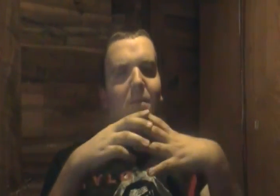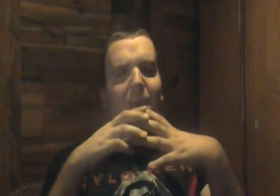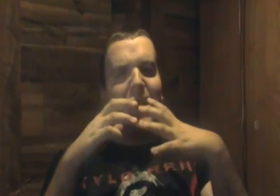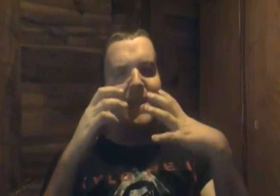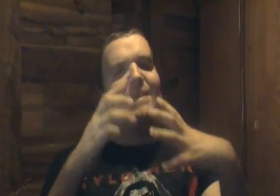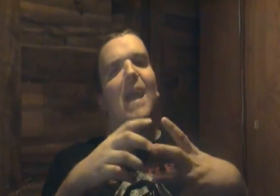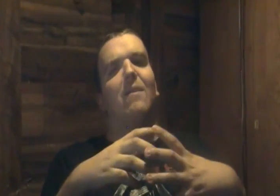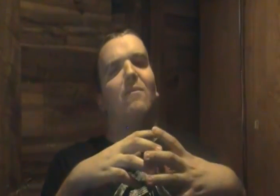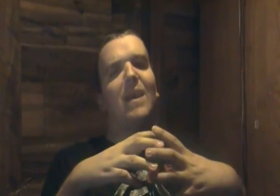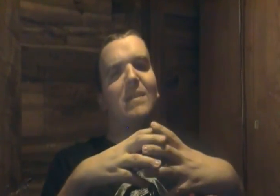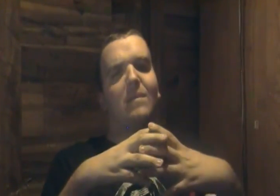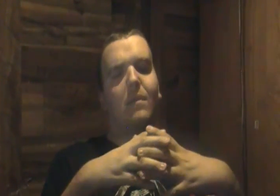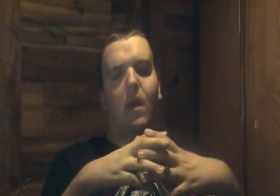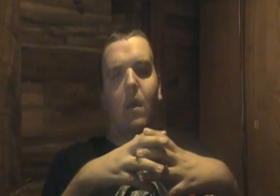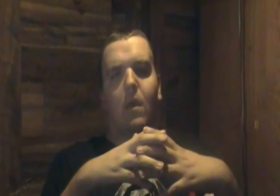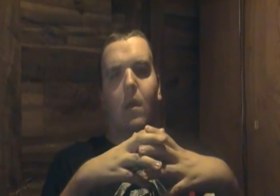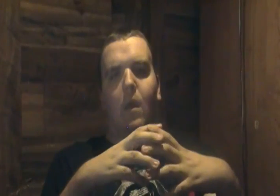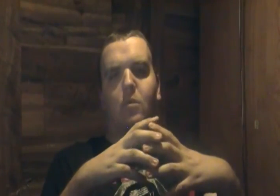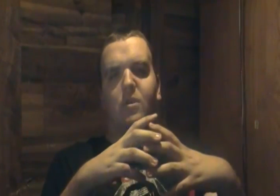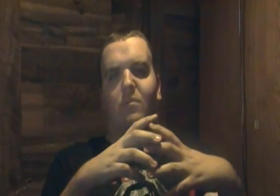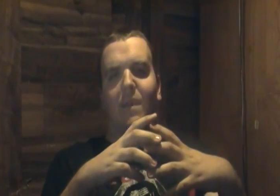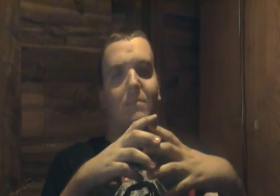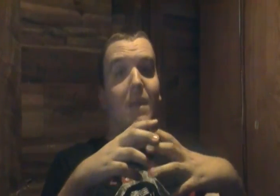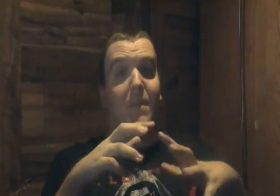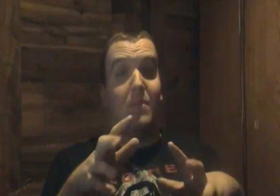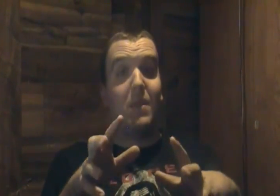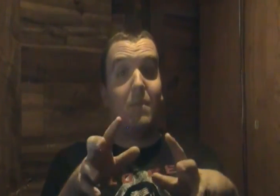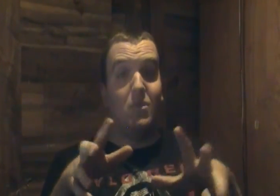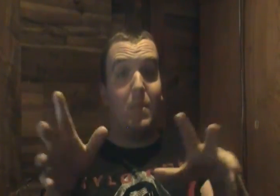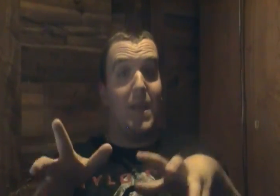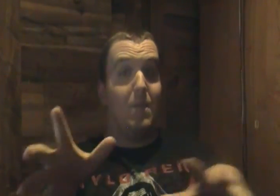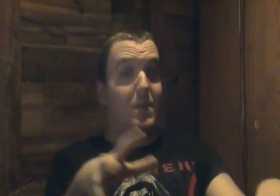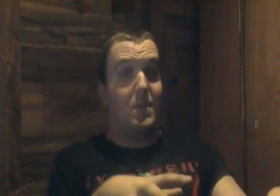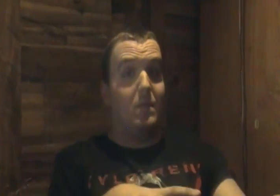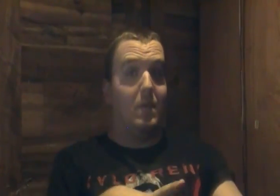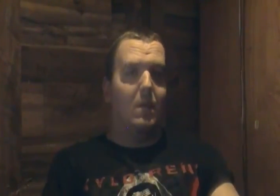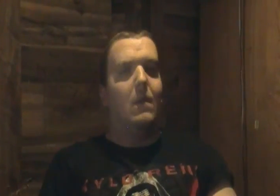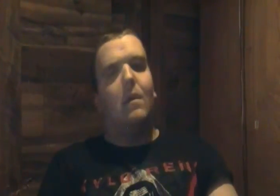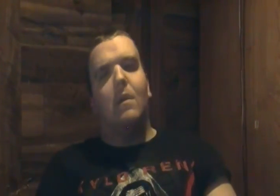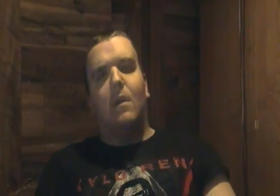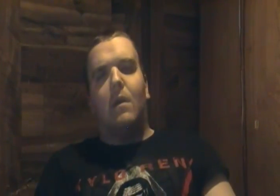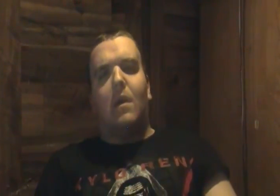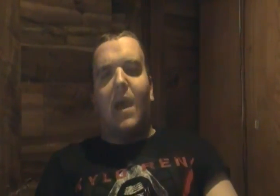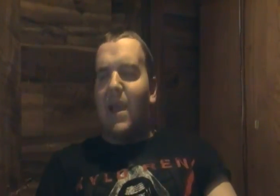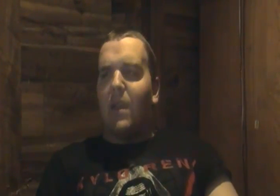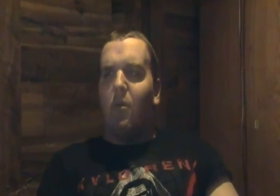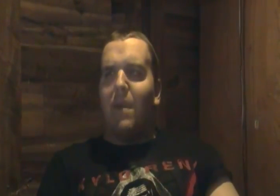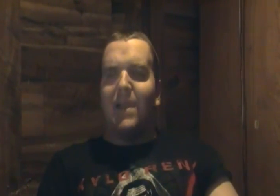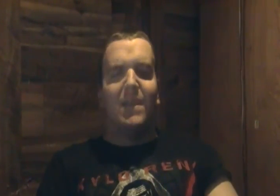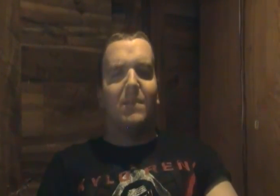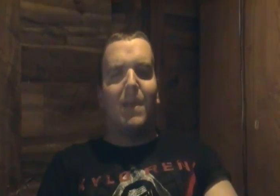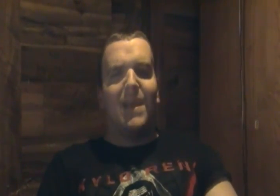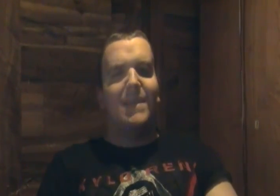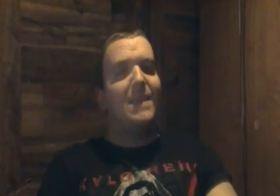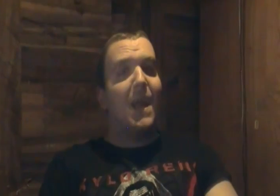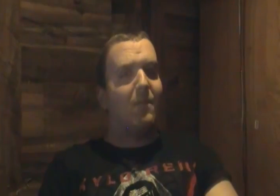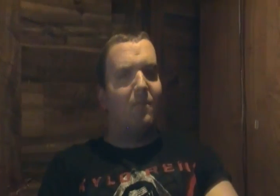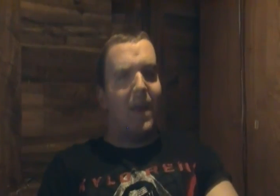telling them that he's sacrificed oh shoot i'm giving you i'm jumping ahead of myself and Olmeg tells them that he's sacrificed